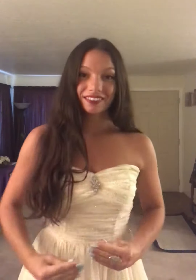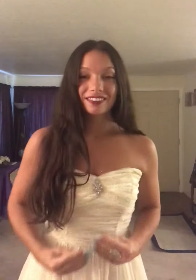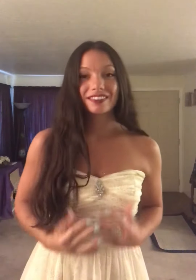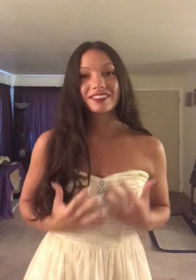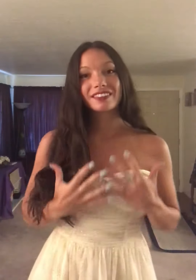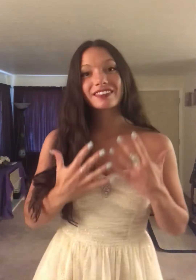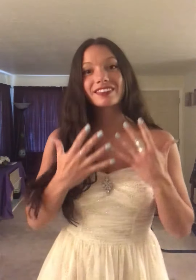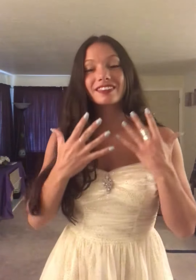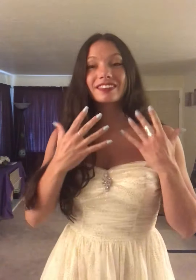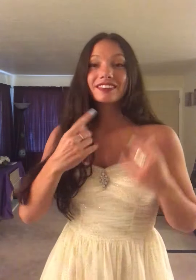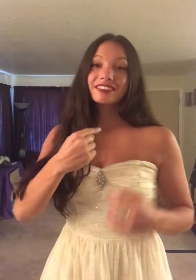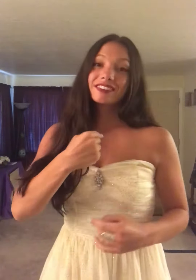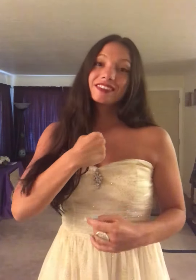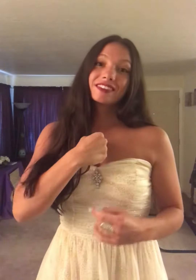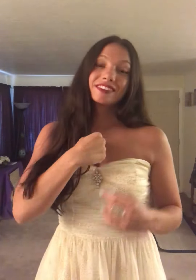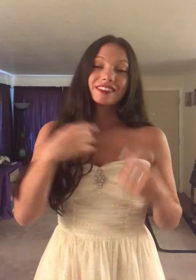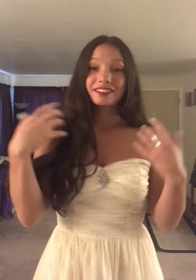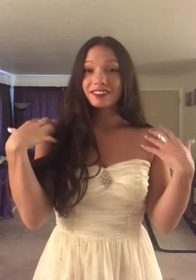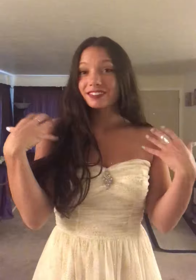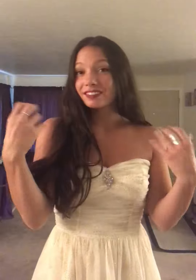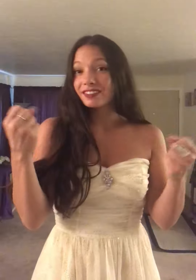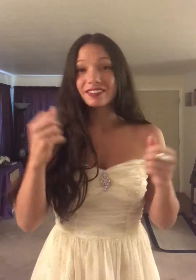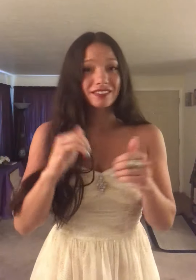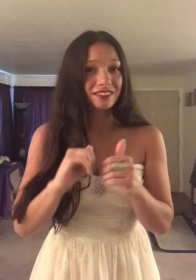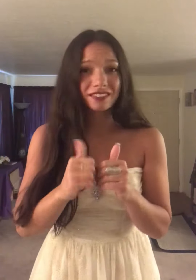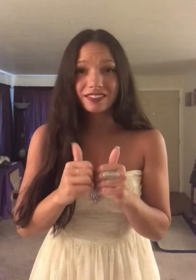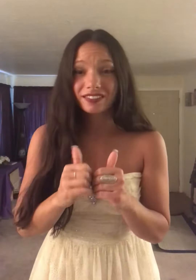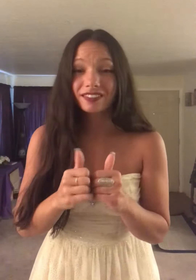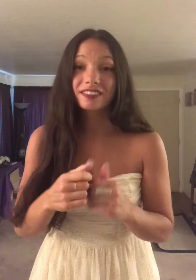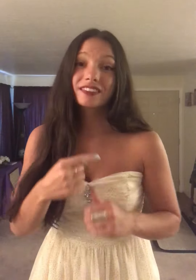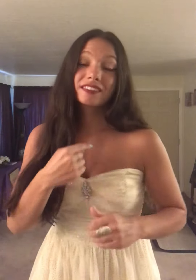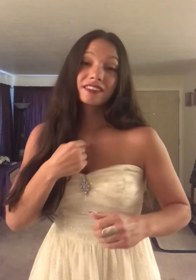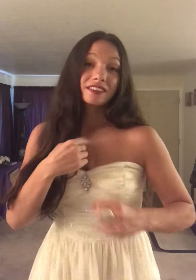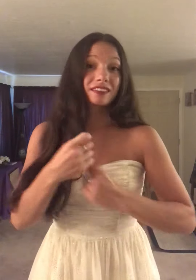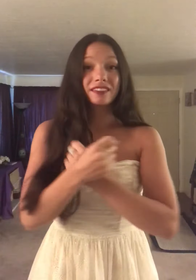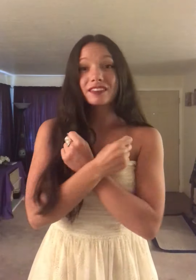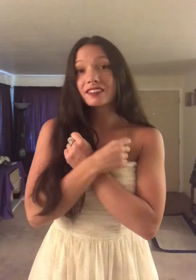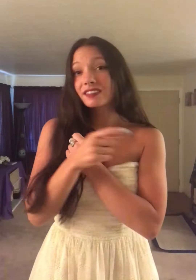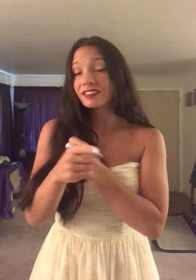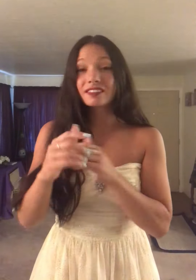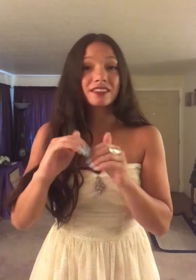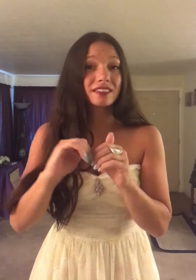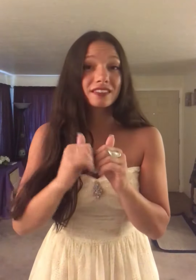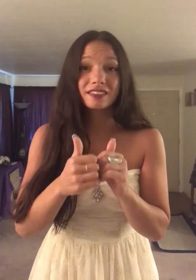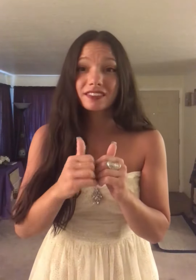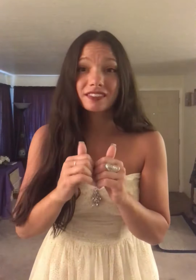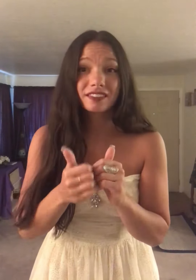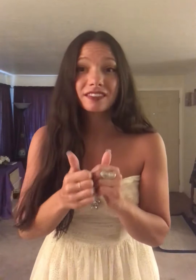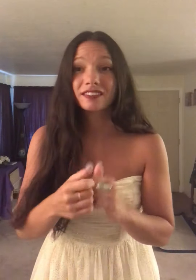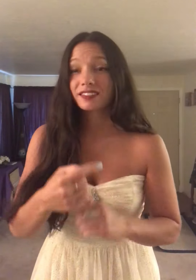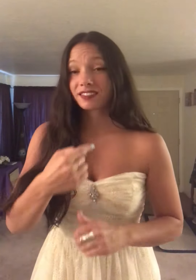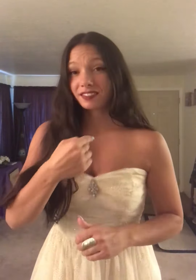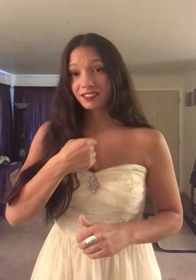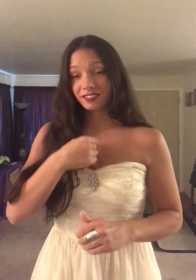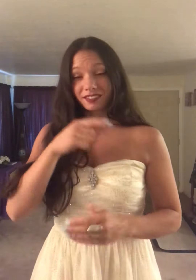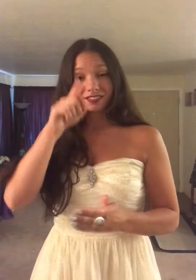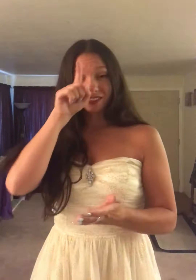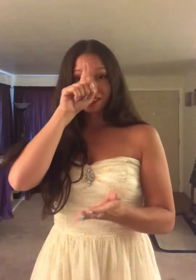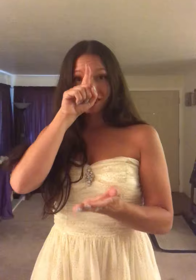How to be brave, how can I love When I'm